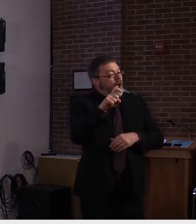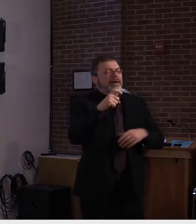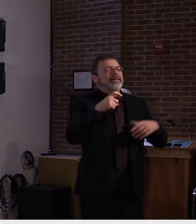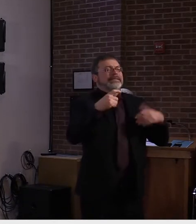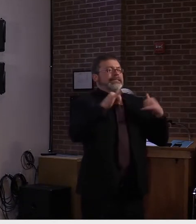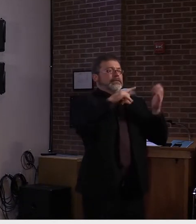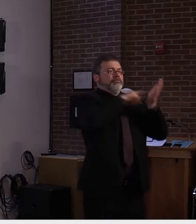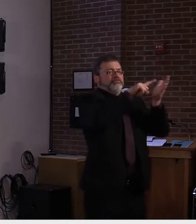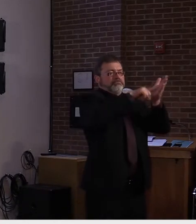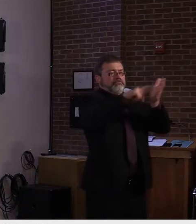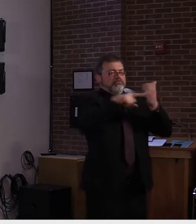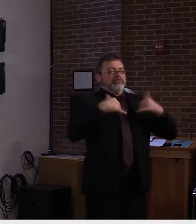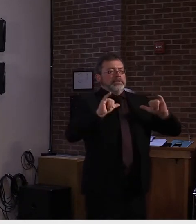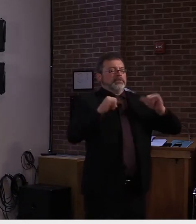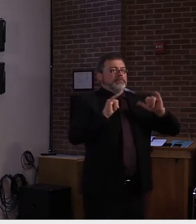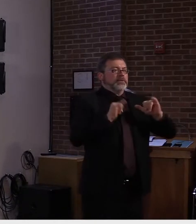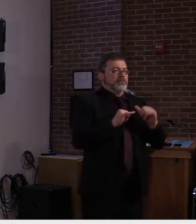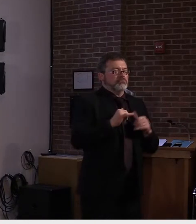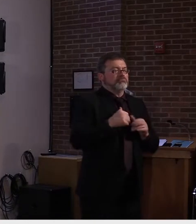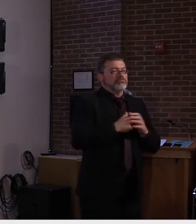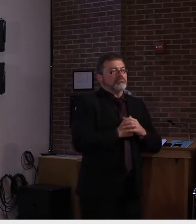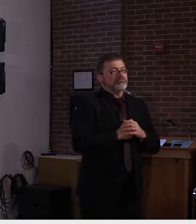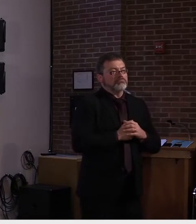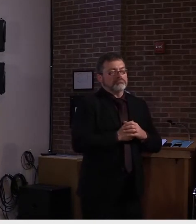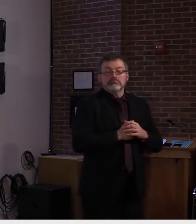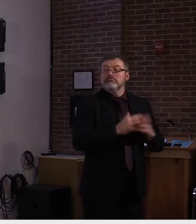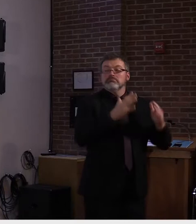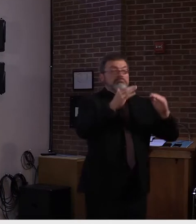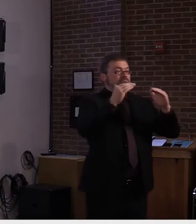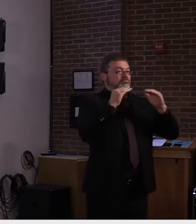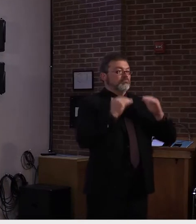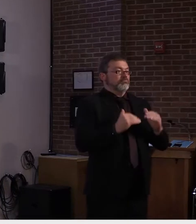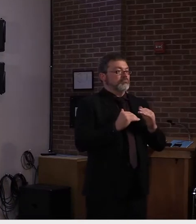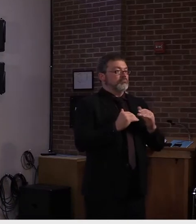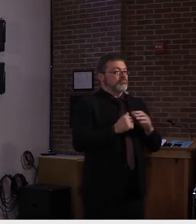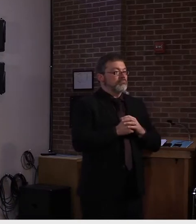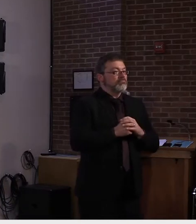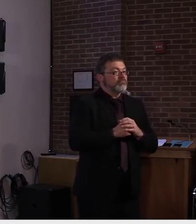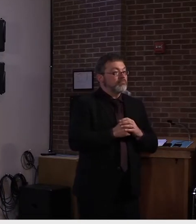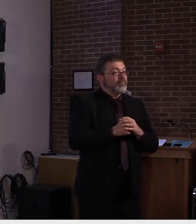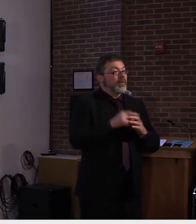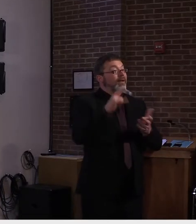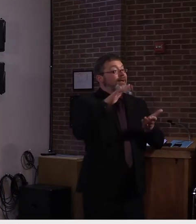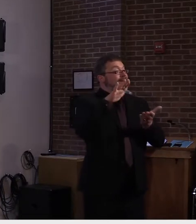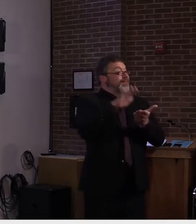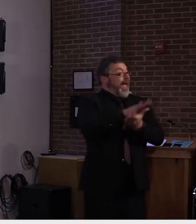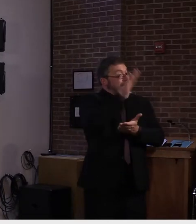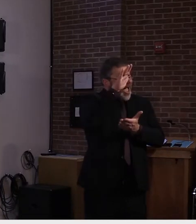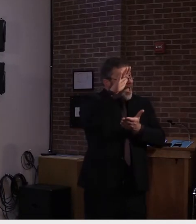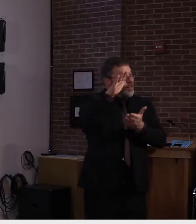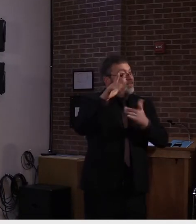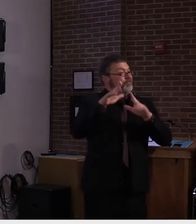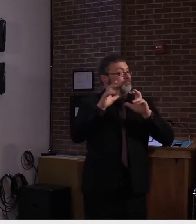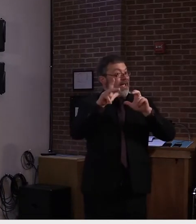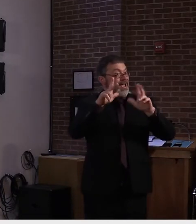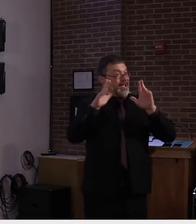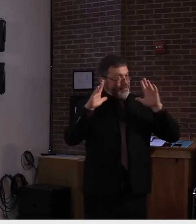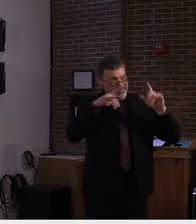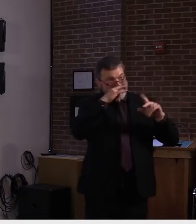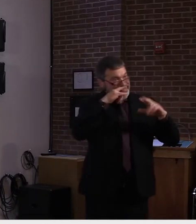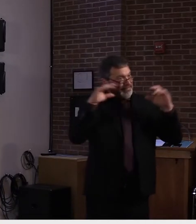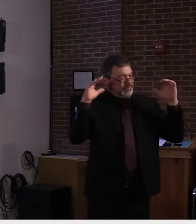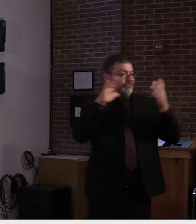Finally, to provide some thoughts on college and school reopening. I'm sure by now everyone has seen